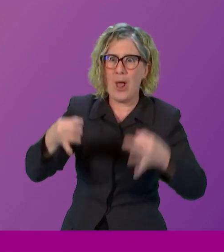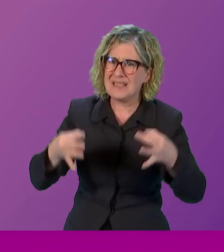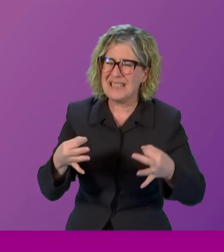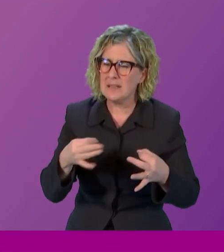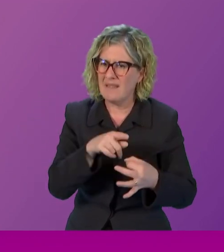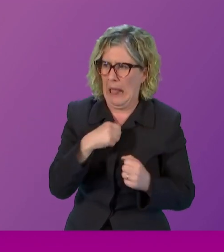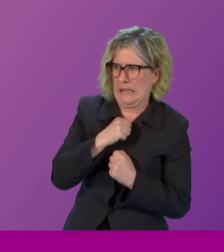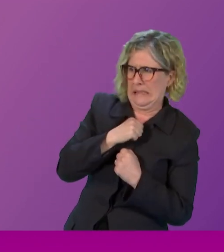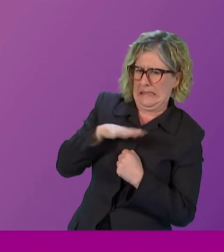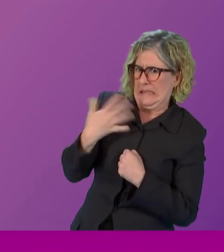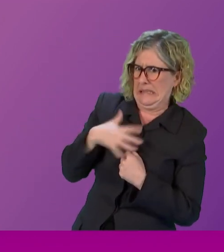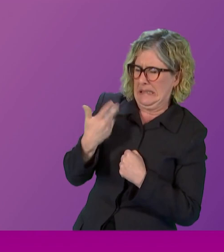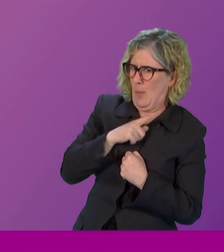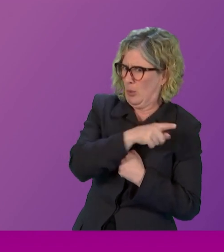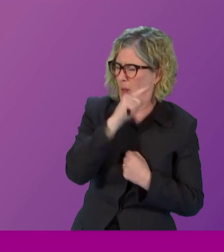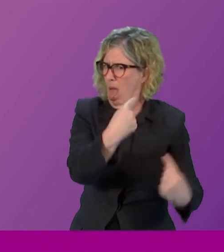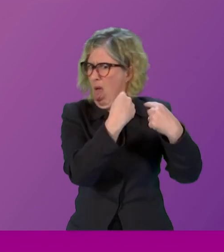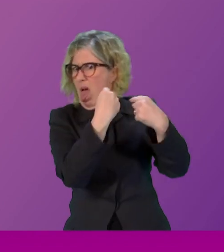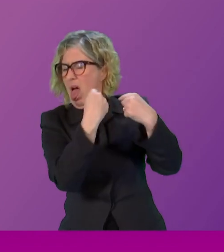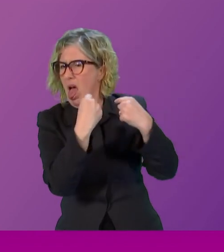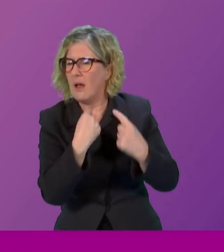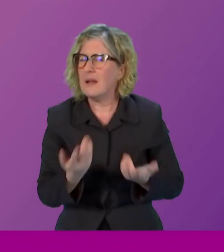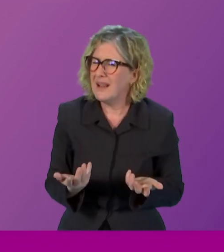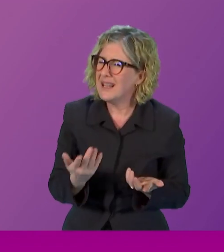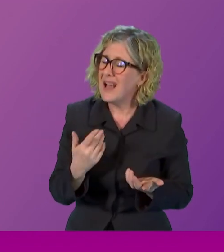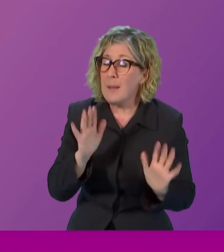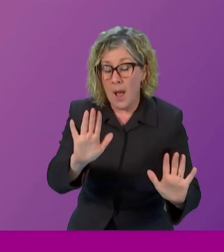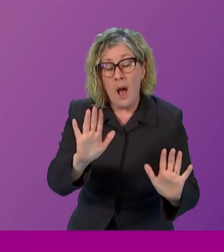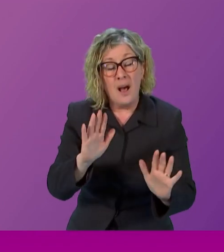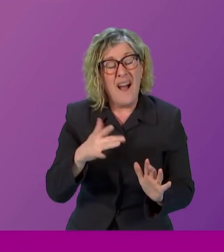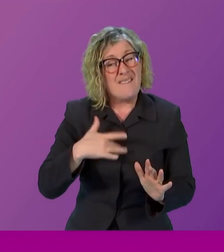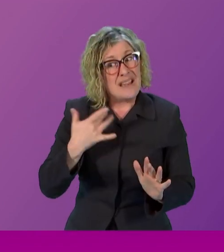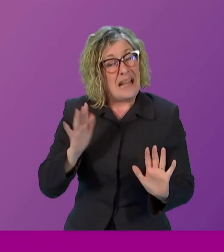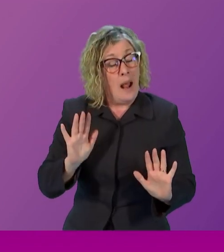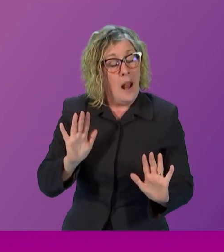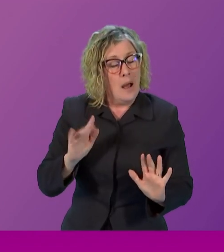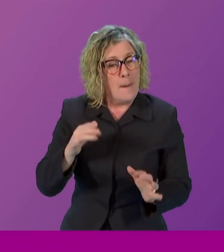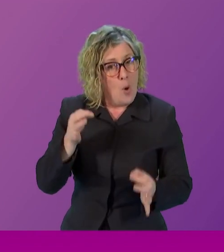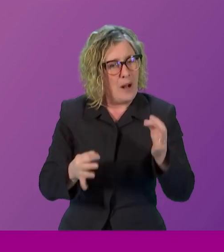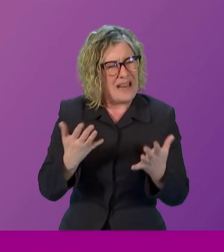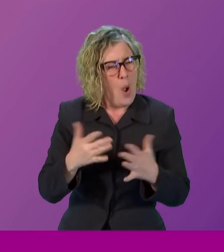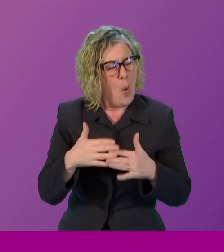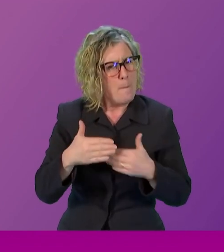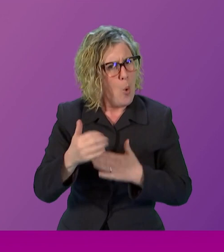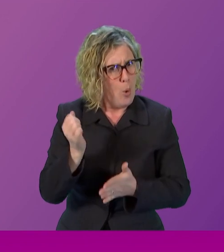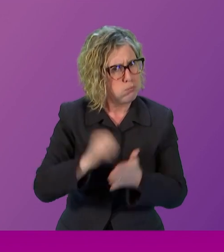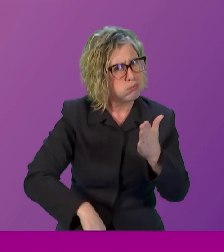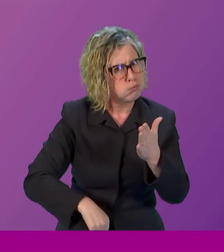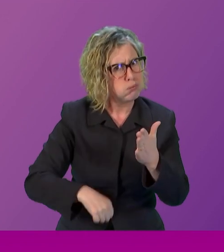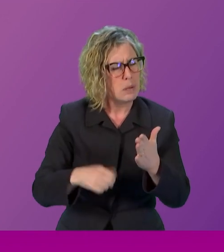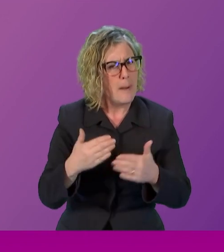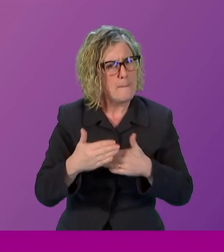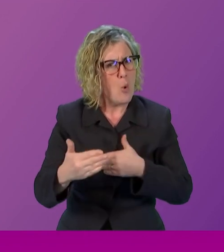today for women and I don't say this lightly is harsher and more hostile than at any time in my